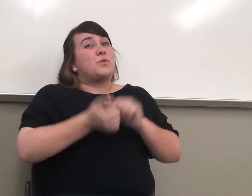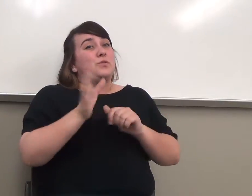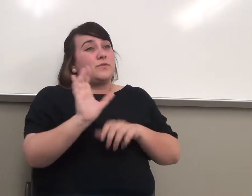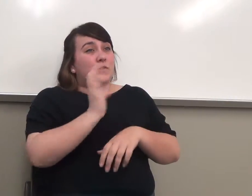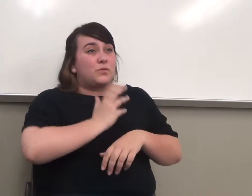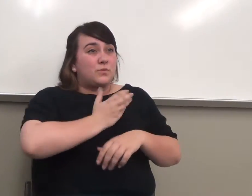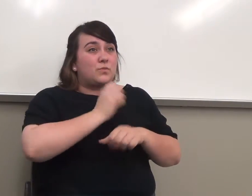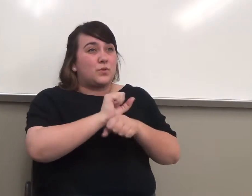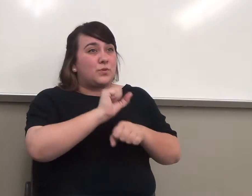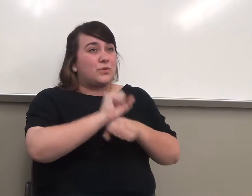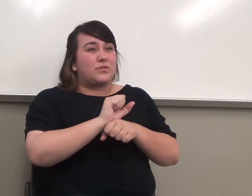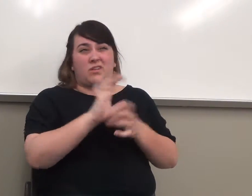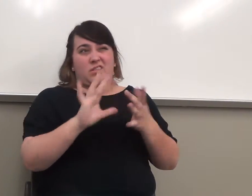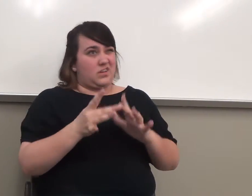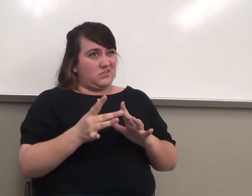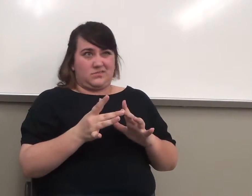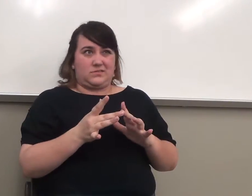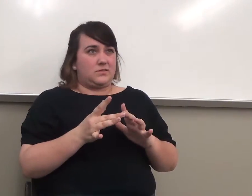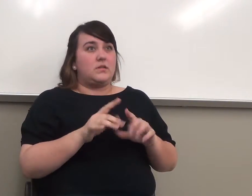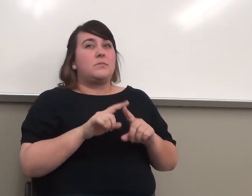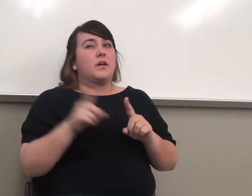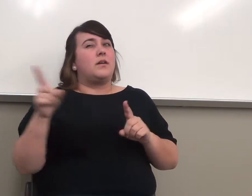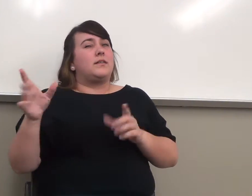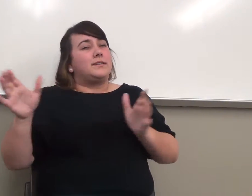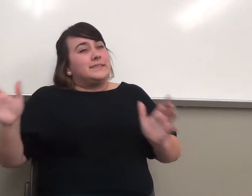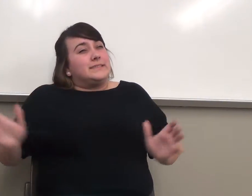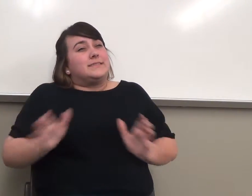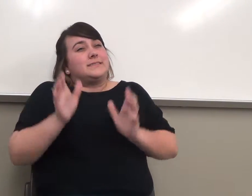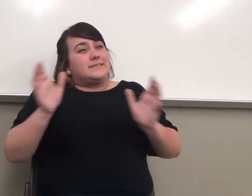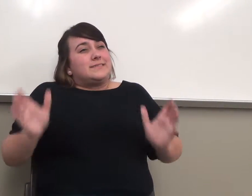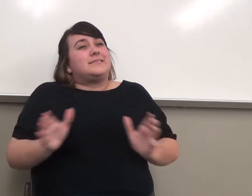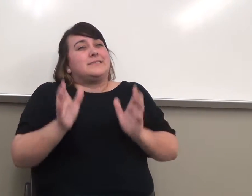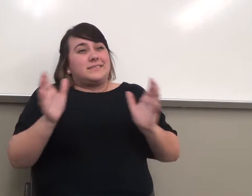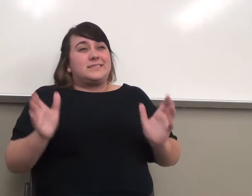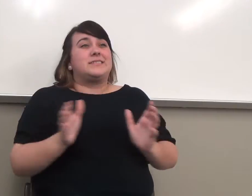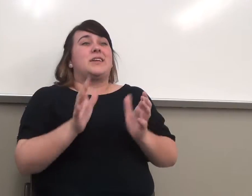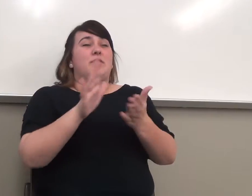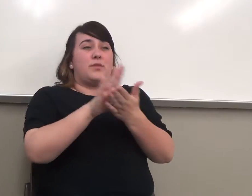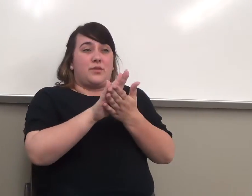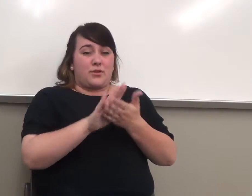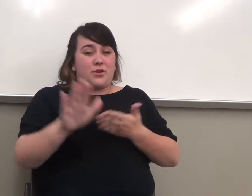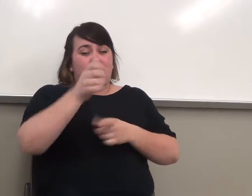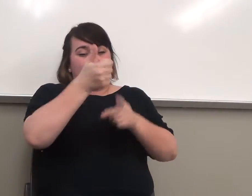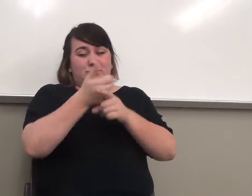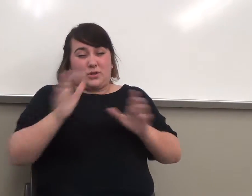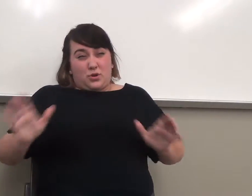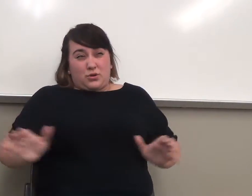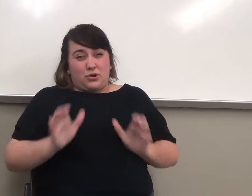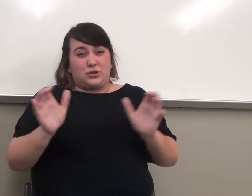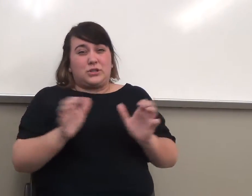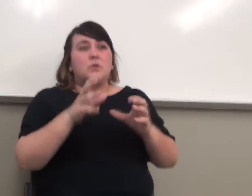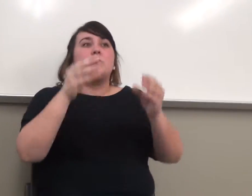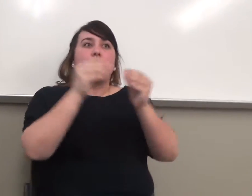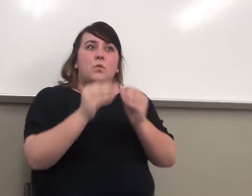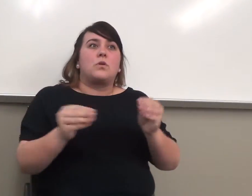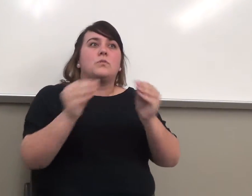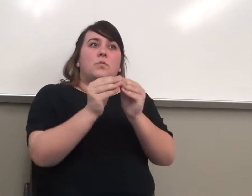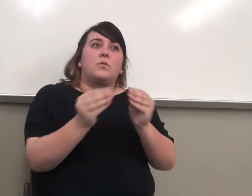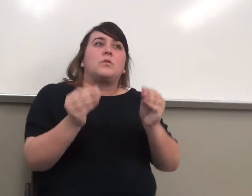But they are encouraging us. The college is encouraging us to get more and more of this classroom stuff